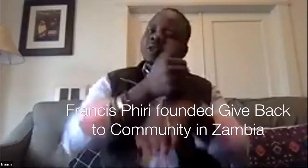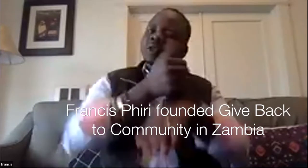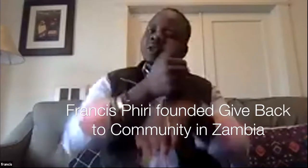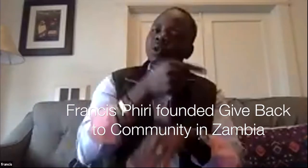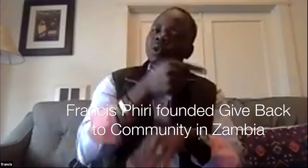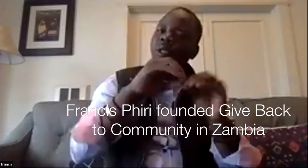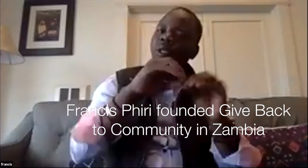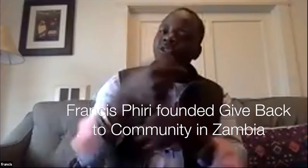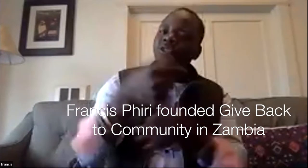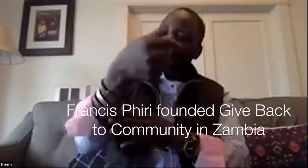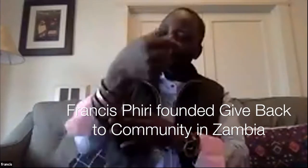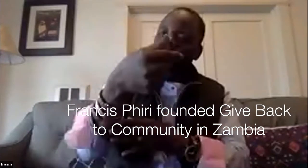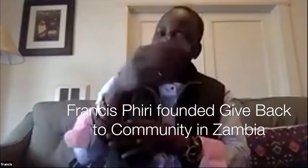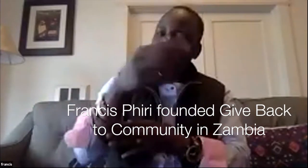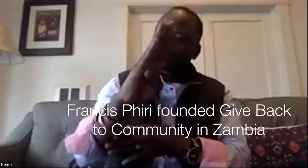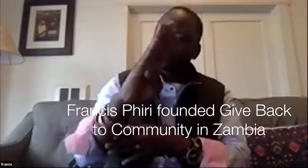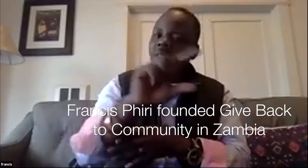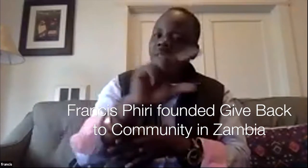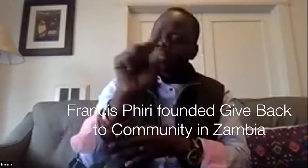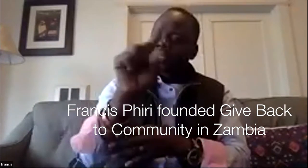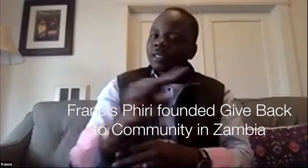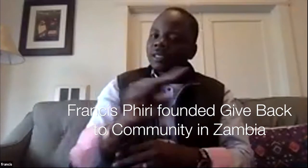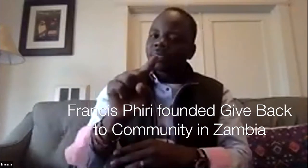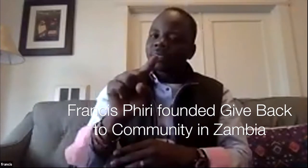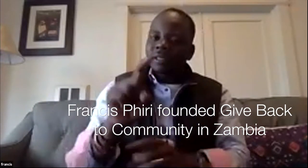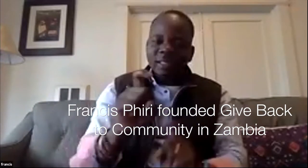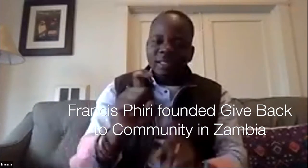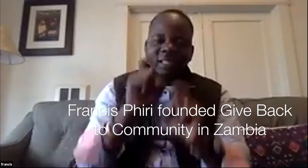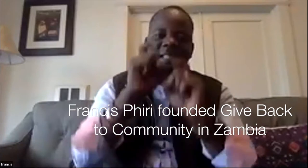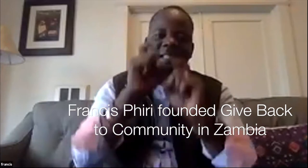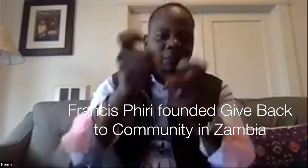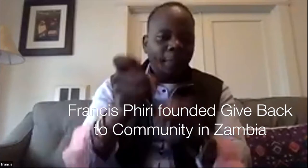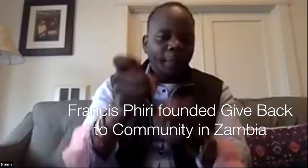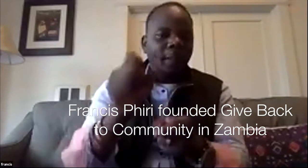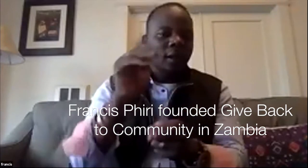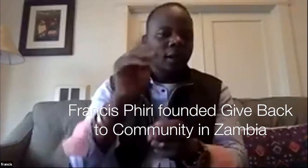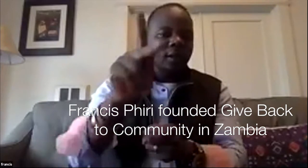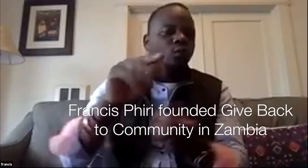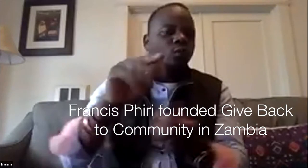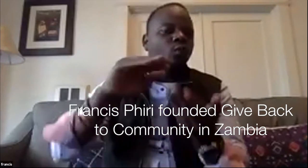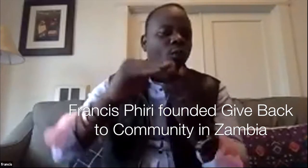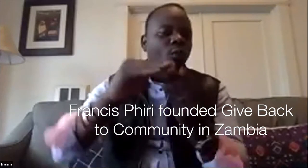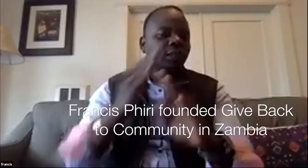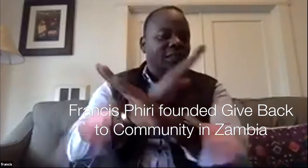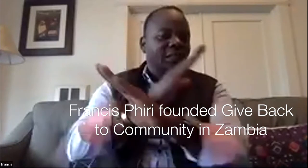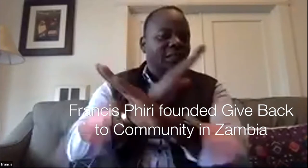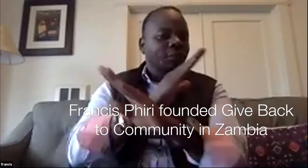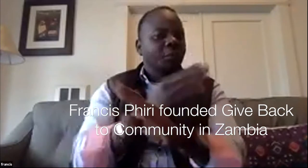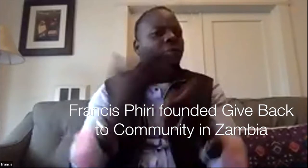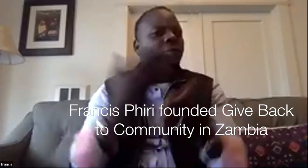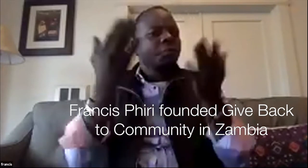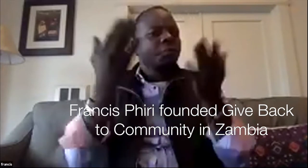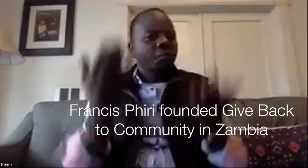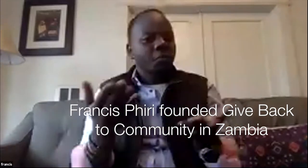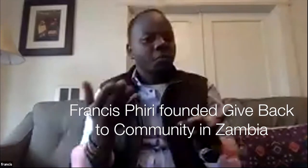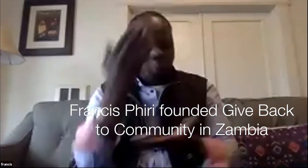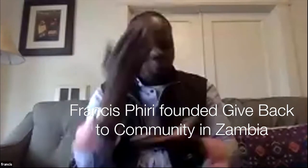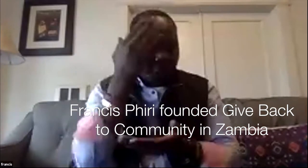i helped set up an organization an ngo called give back to the community in